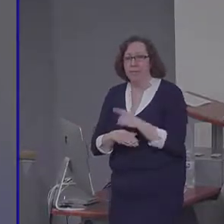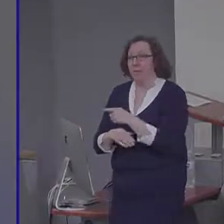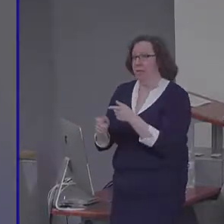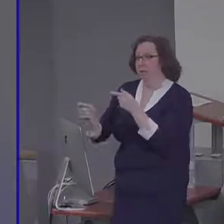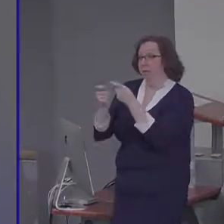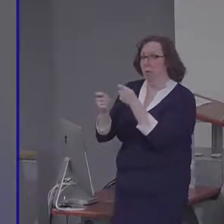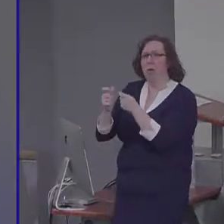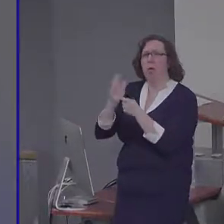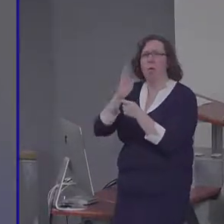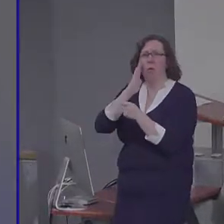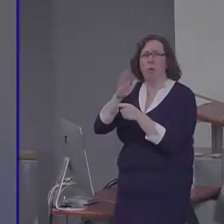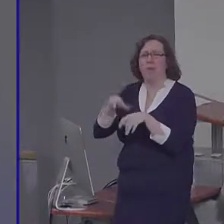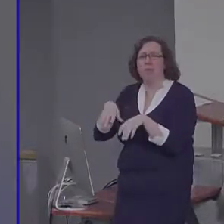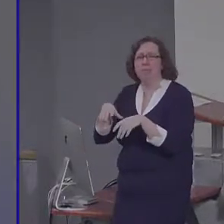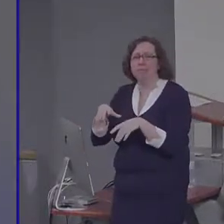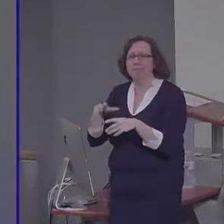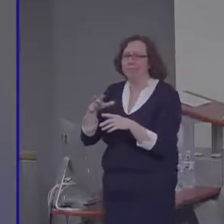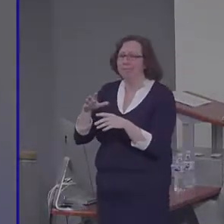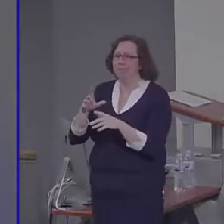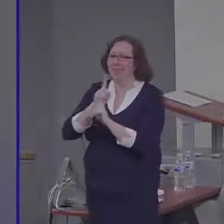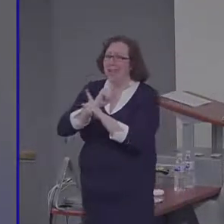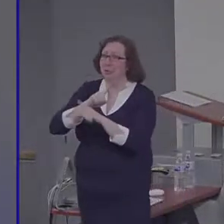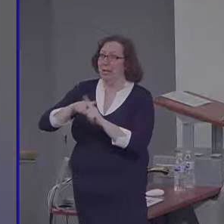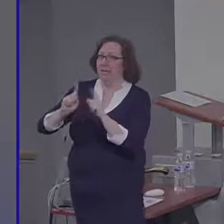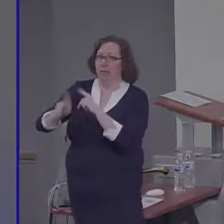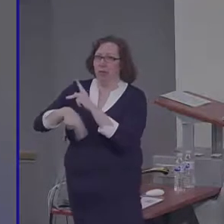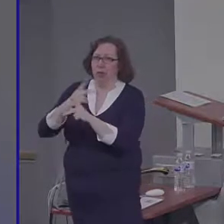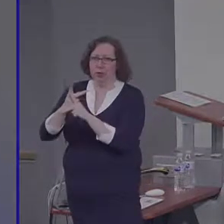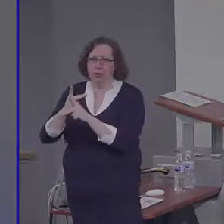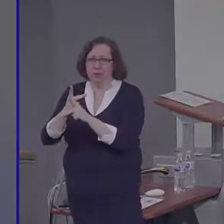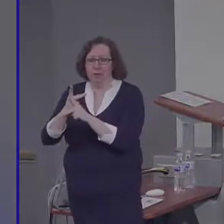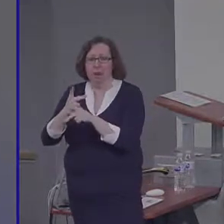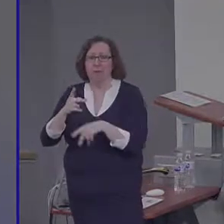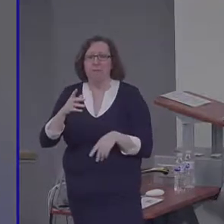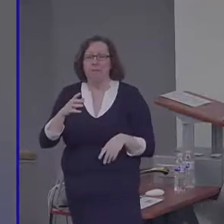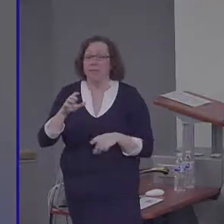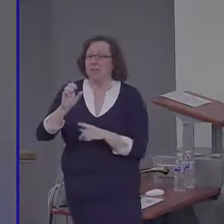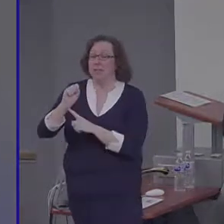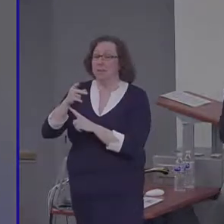and the object processing control task.